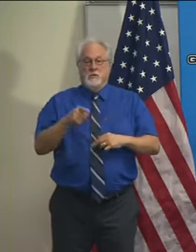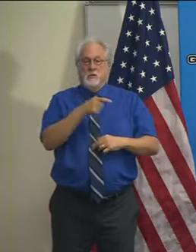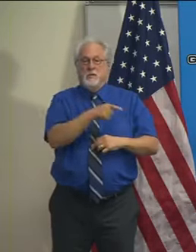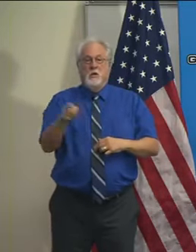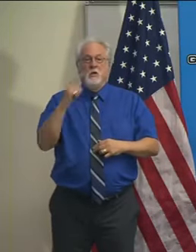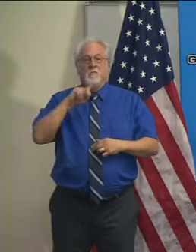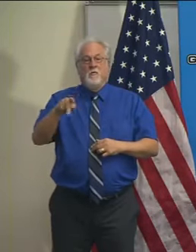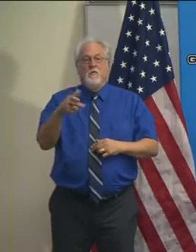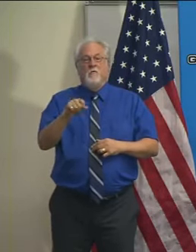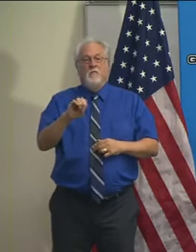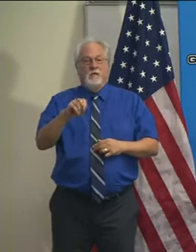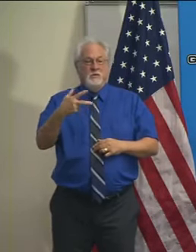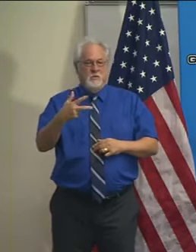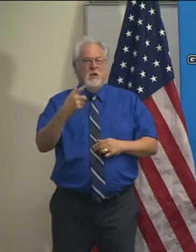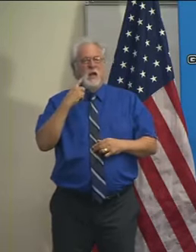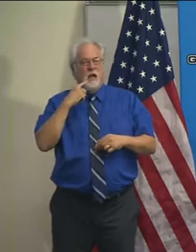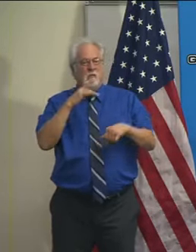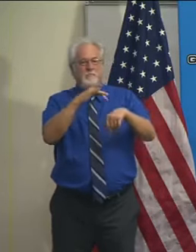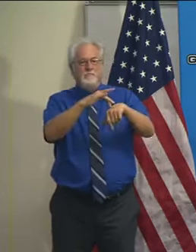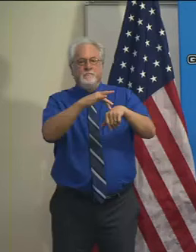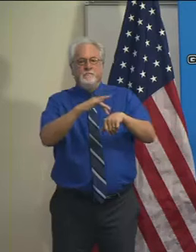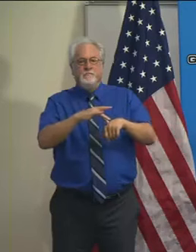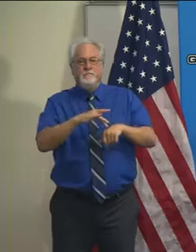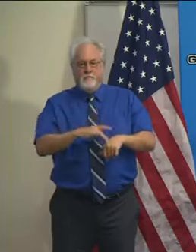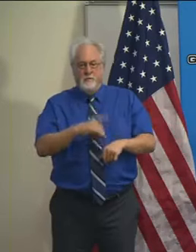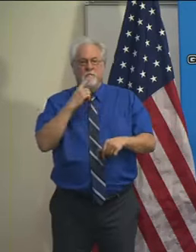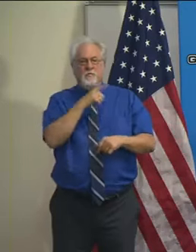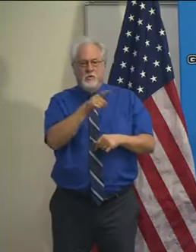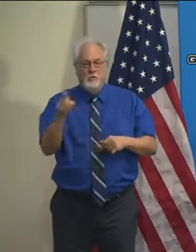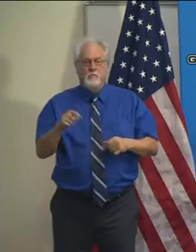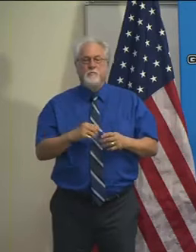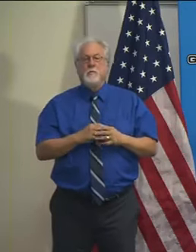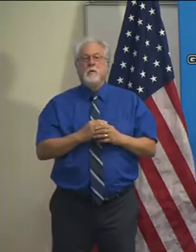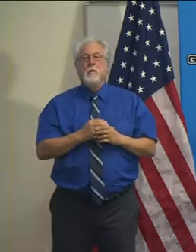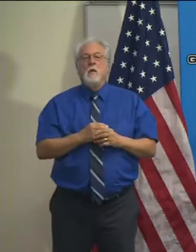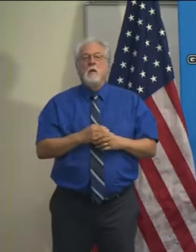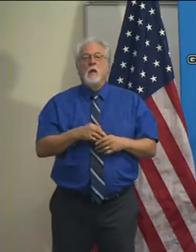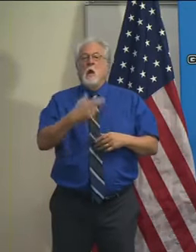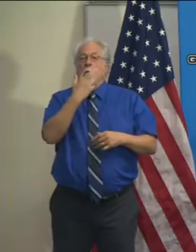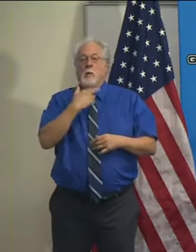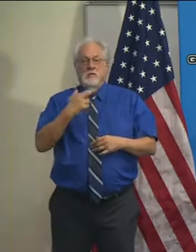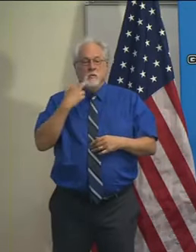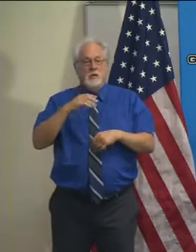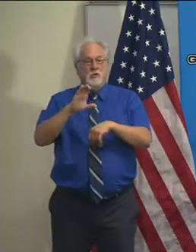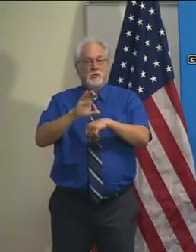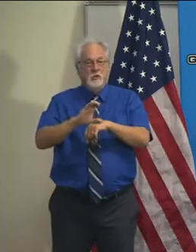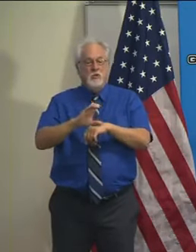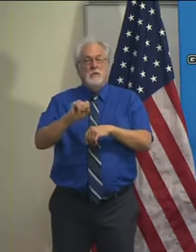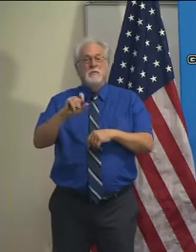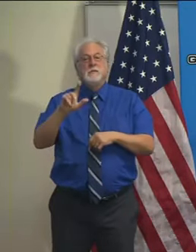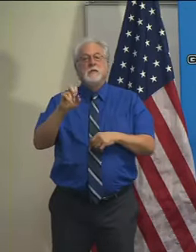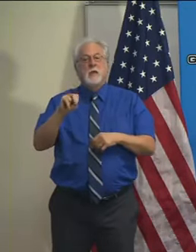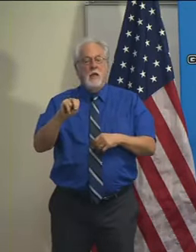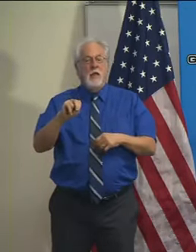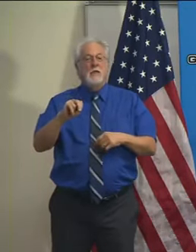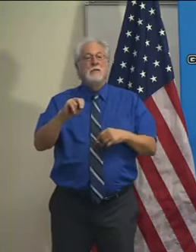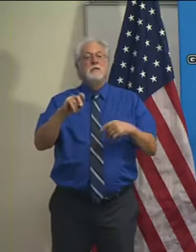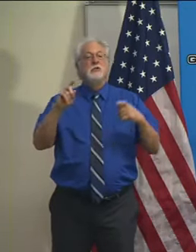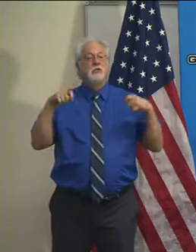for phase three, and I'll highlight those for you, restaurants, churches, salons, spas, gyms,